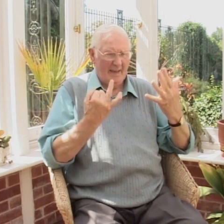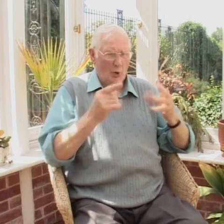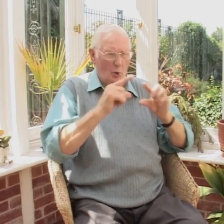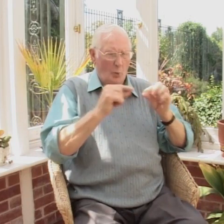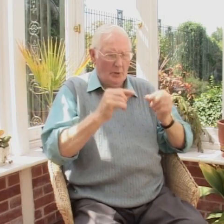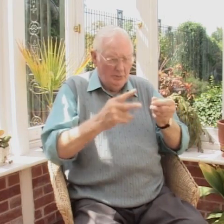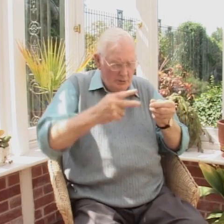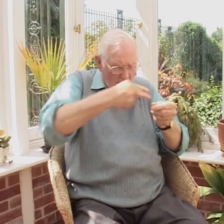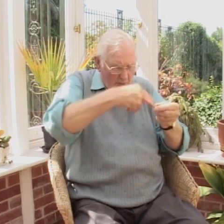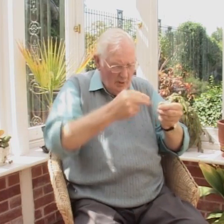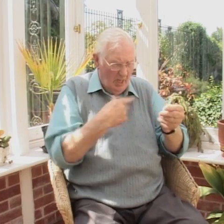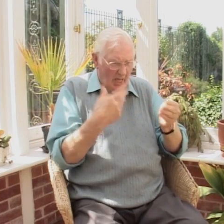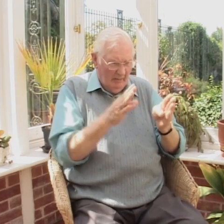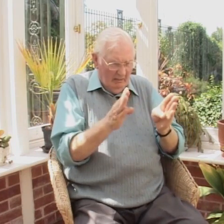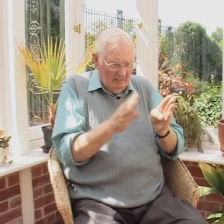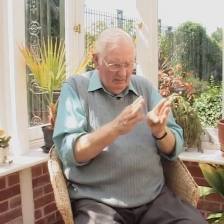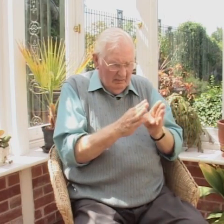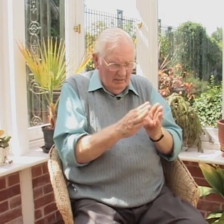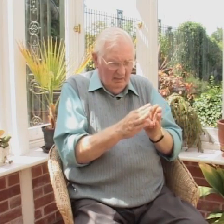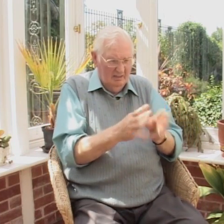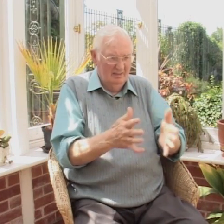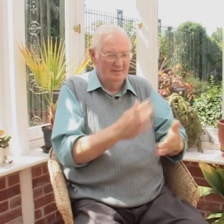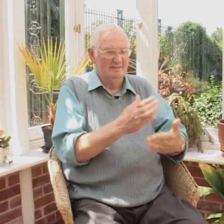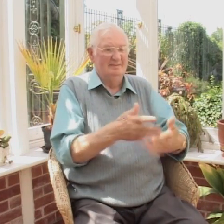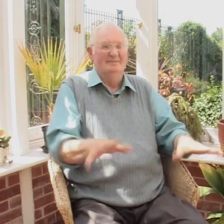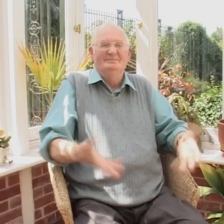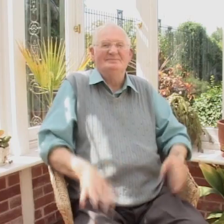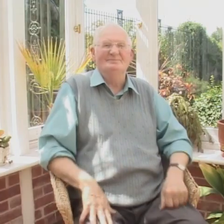a coat or something, you need seven coupons. And you wouldn't have much left then. Yeah.